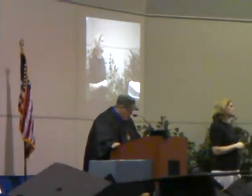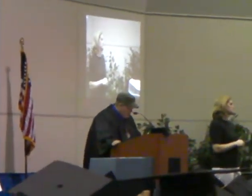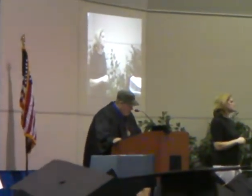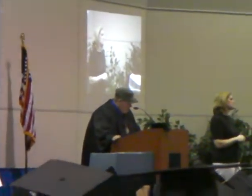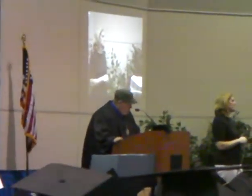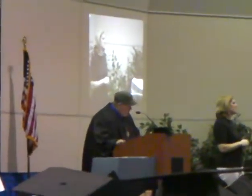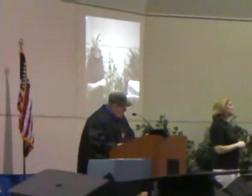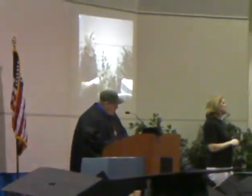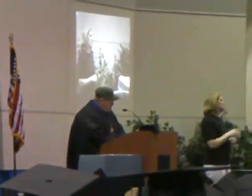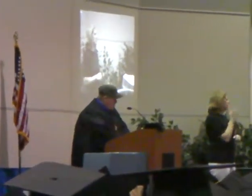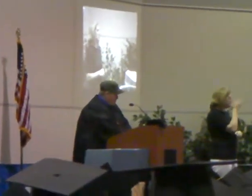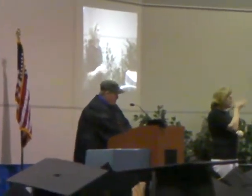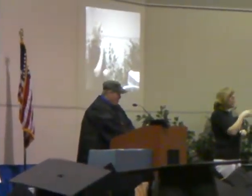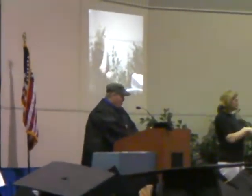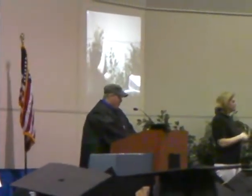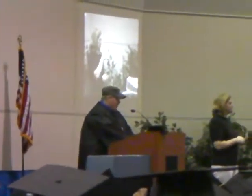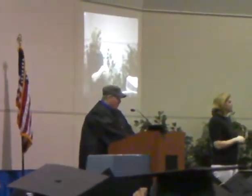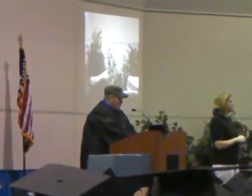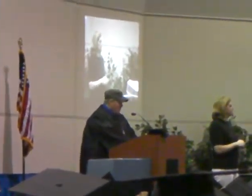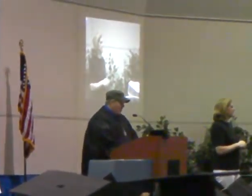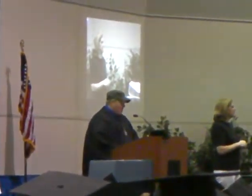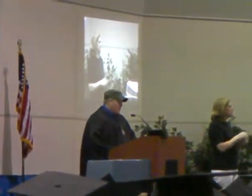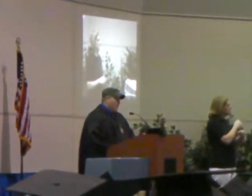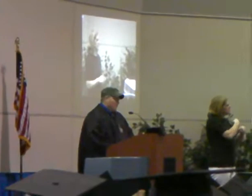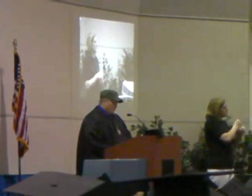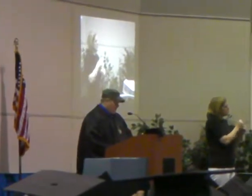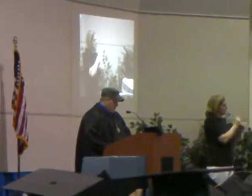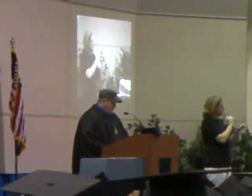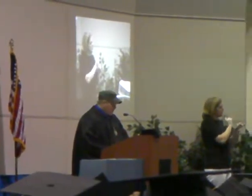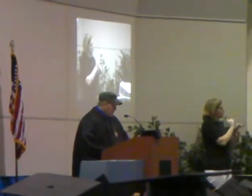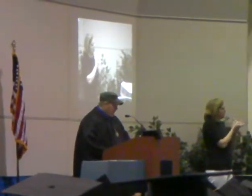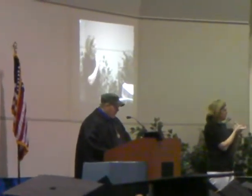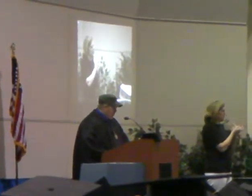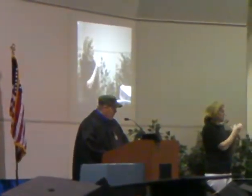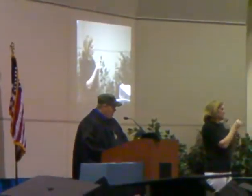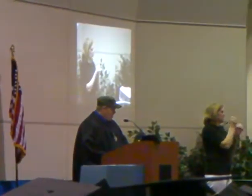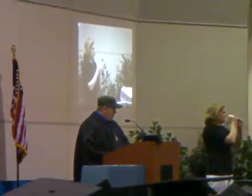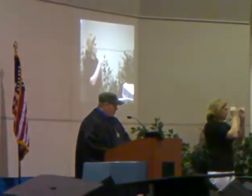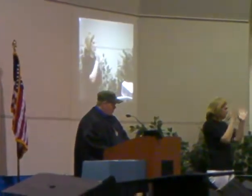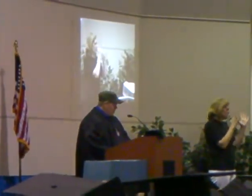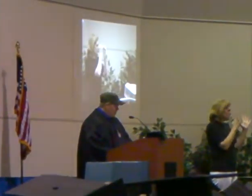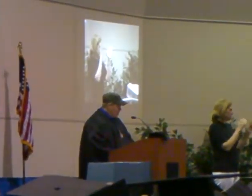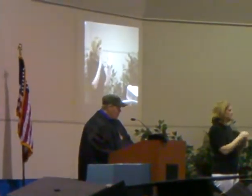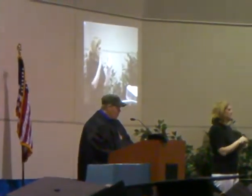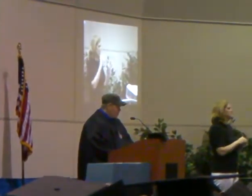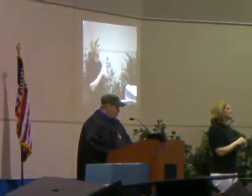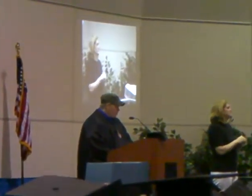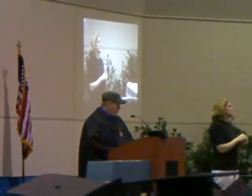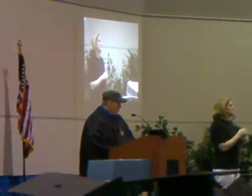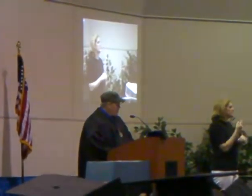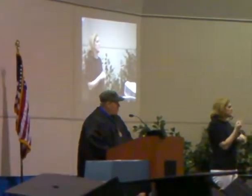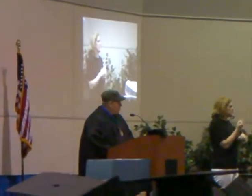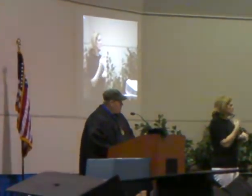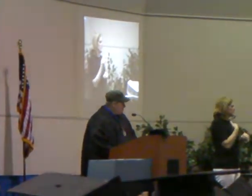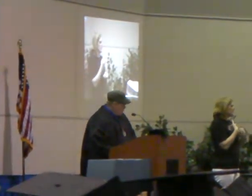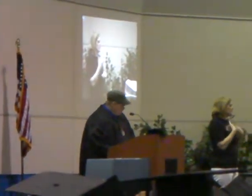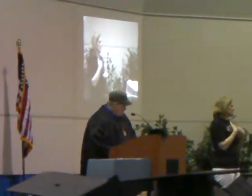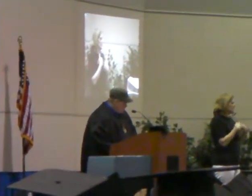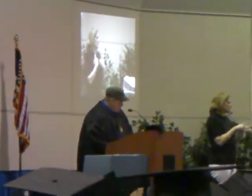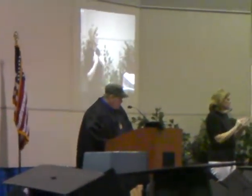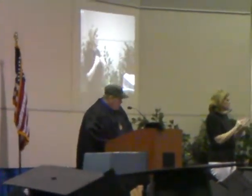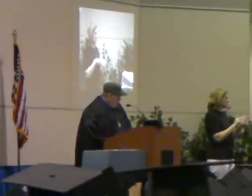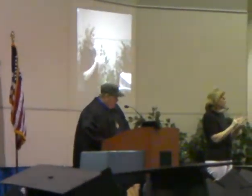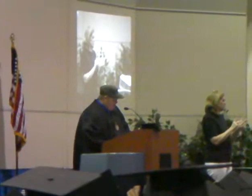Innovate. Innovate is to create change and vision. Something I have had an opportunity to do with the associated